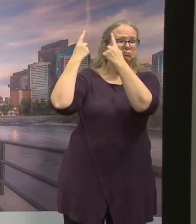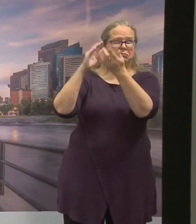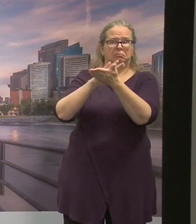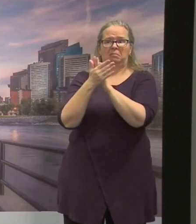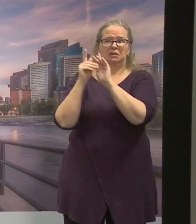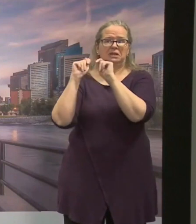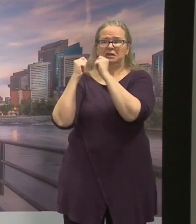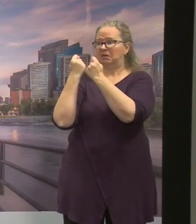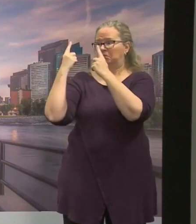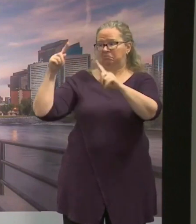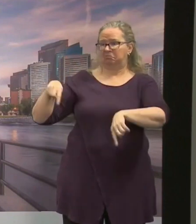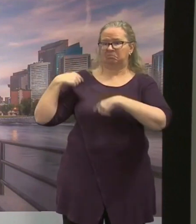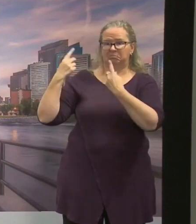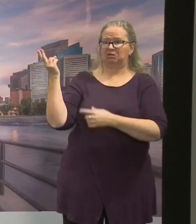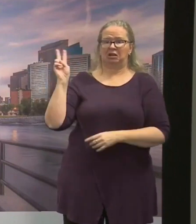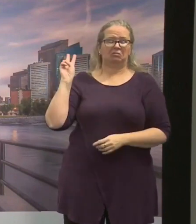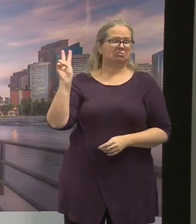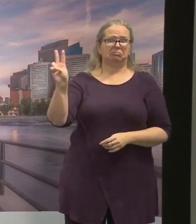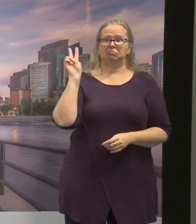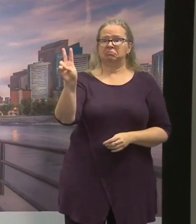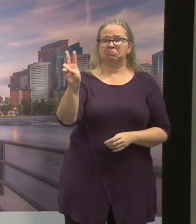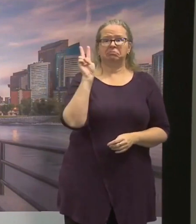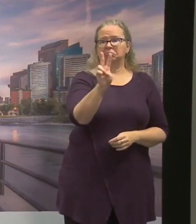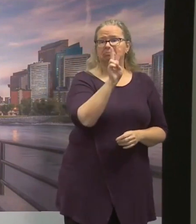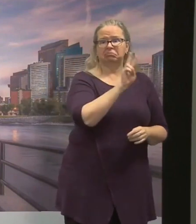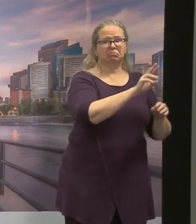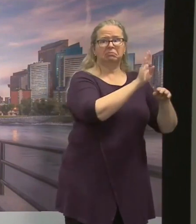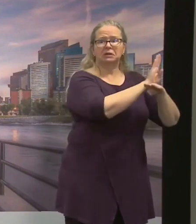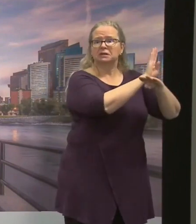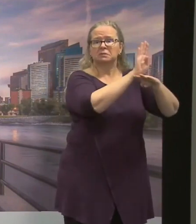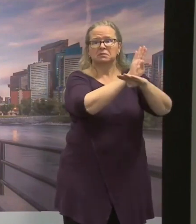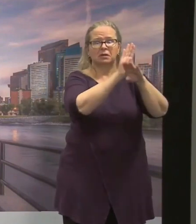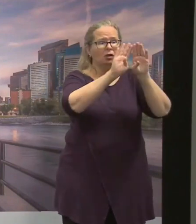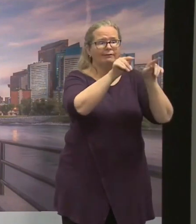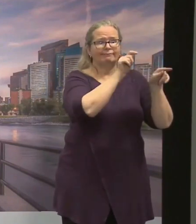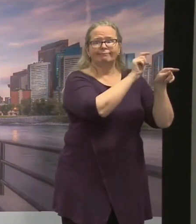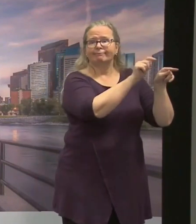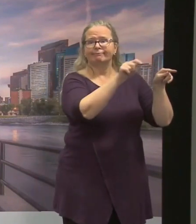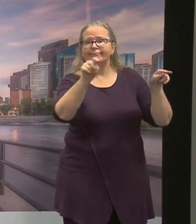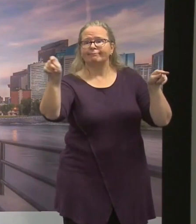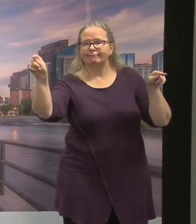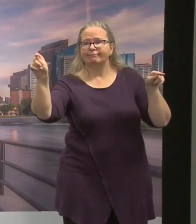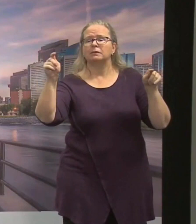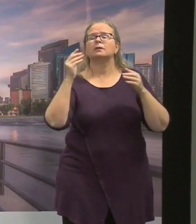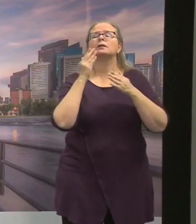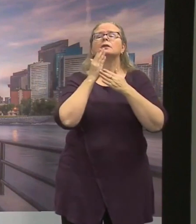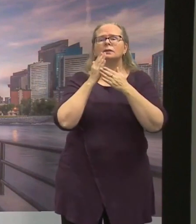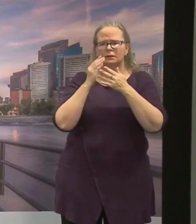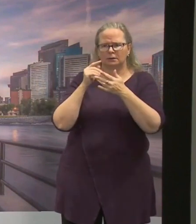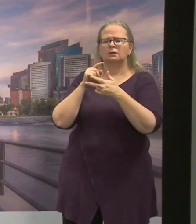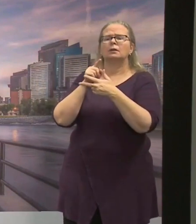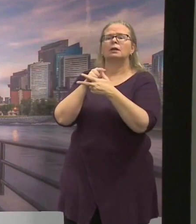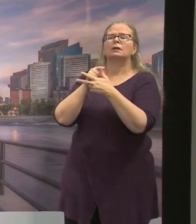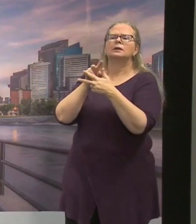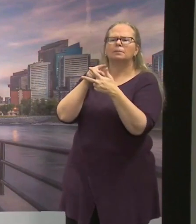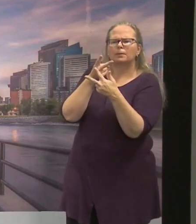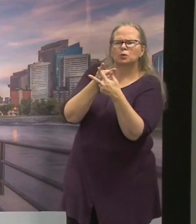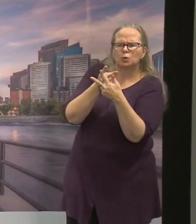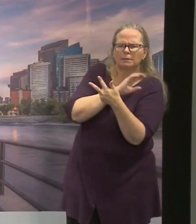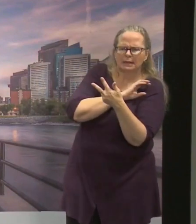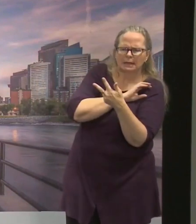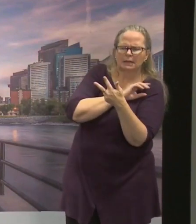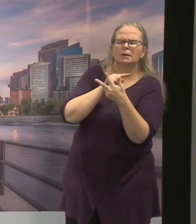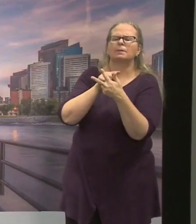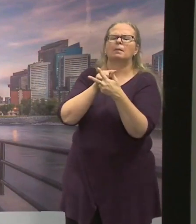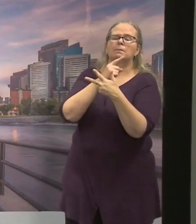that is going out, and it's comprised of, I think, two or three police officers, some health inspectors, and it